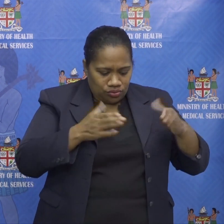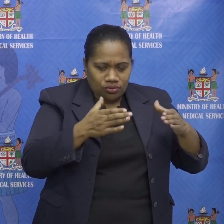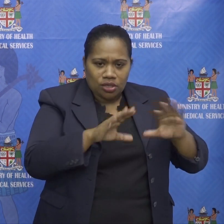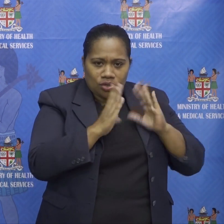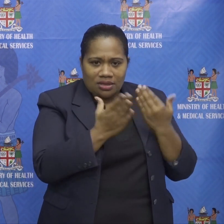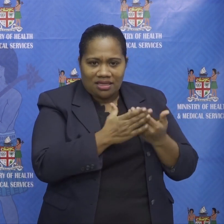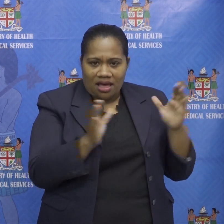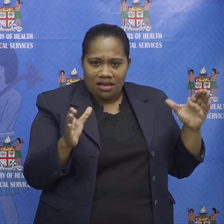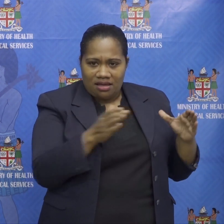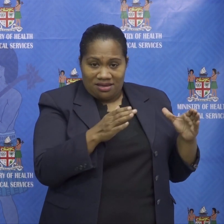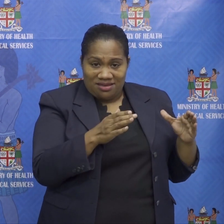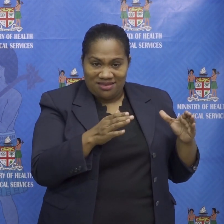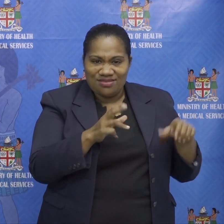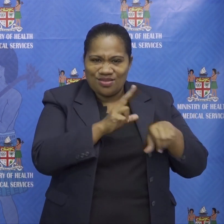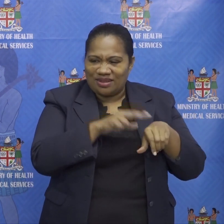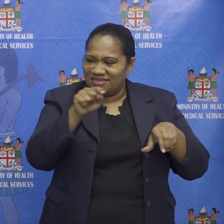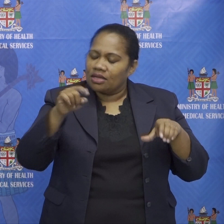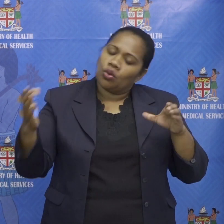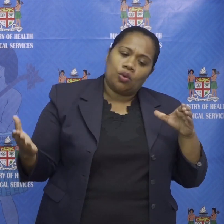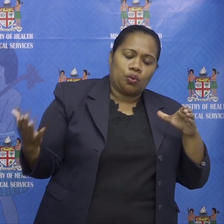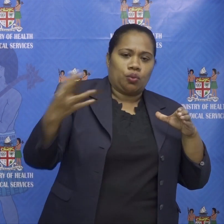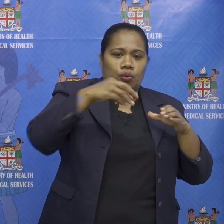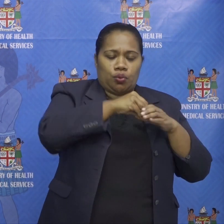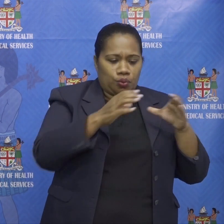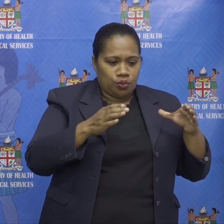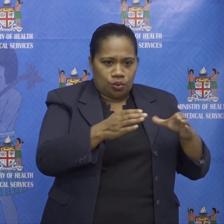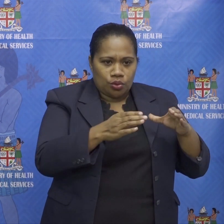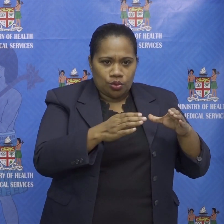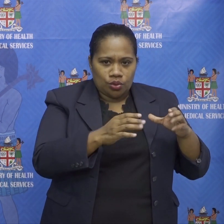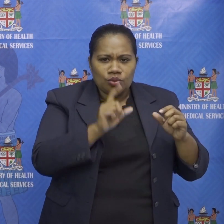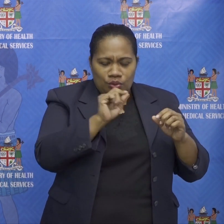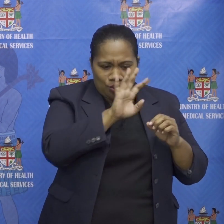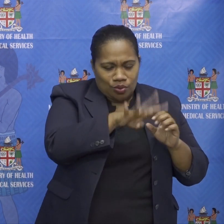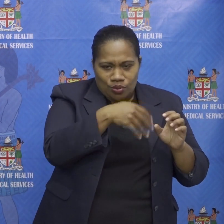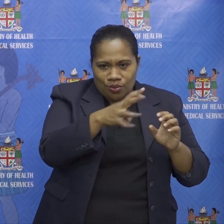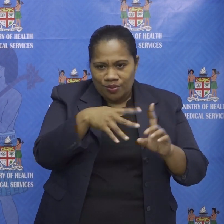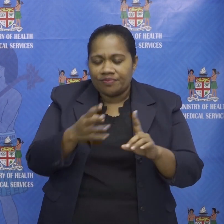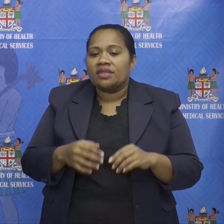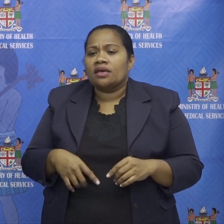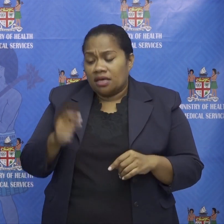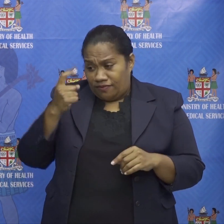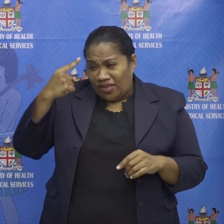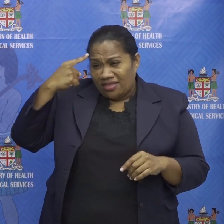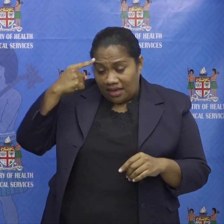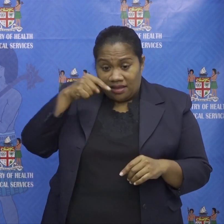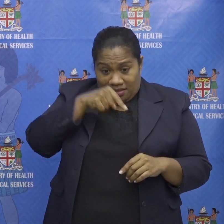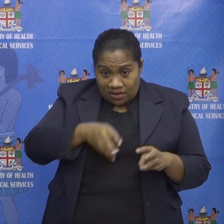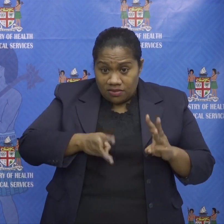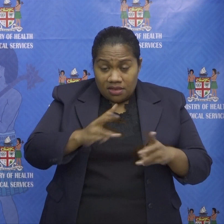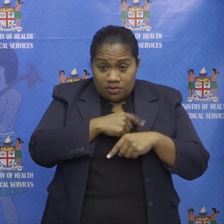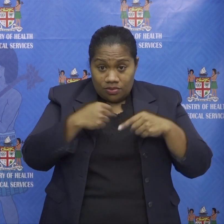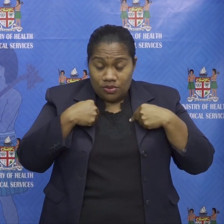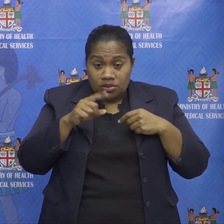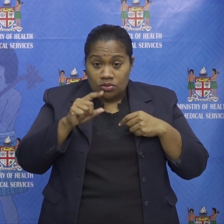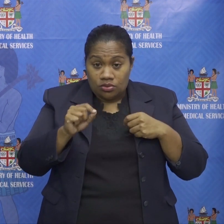and of course if we have to keep if we have to if we think that the strategy will save a lot more lives that we will stand on a lot more